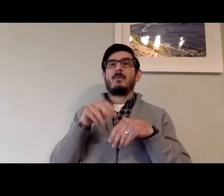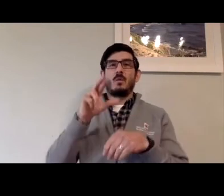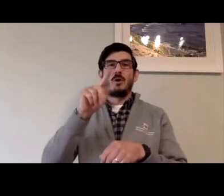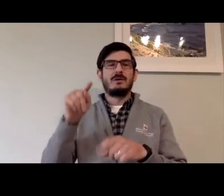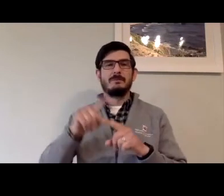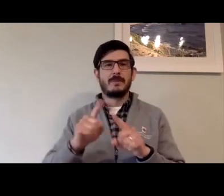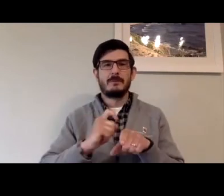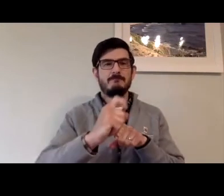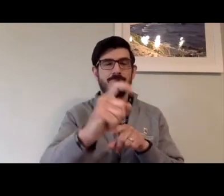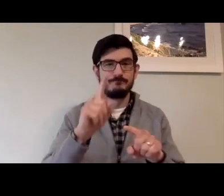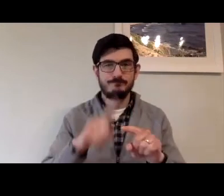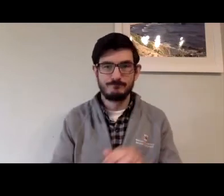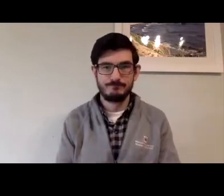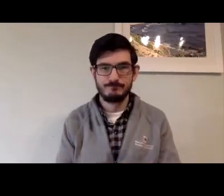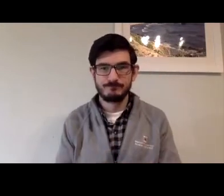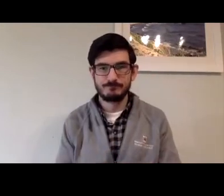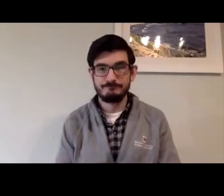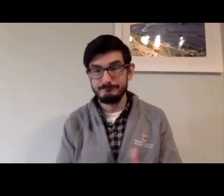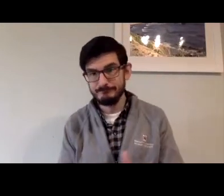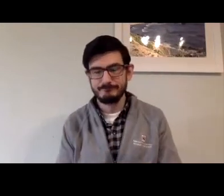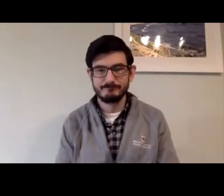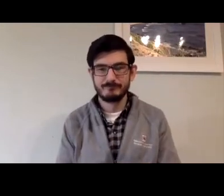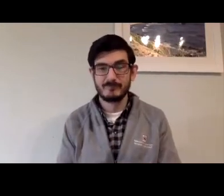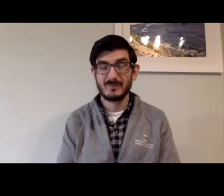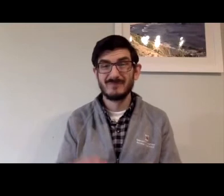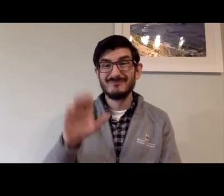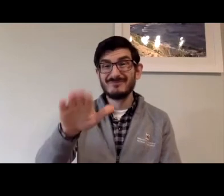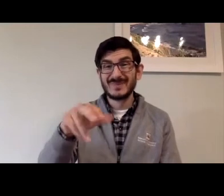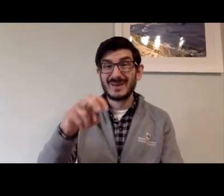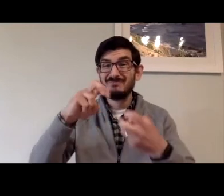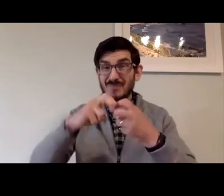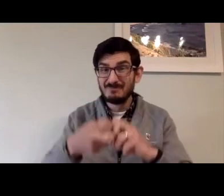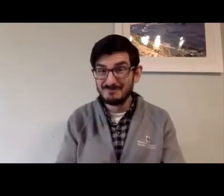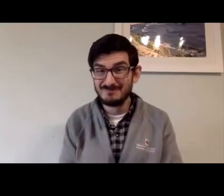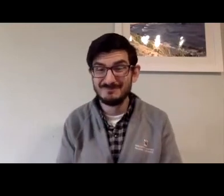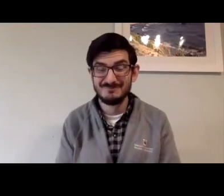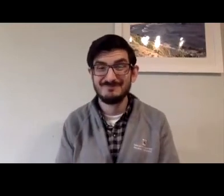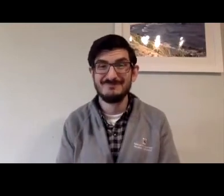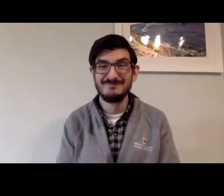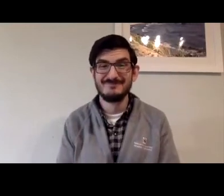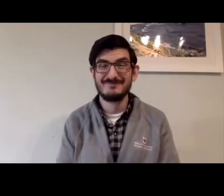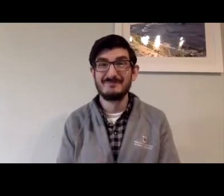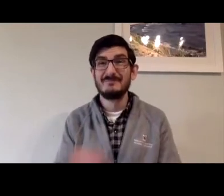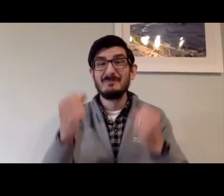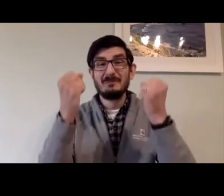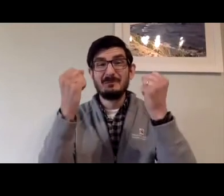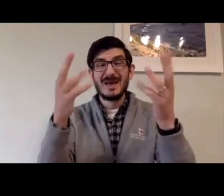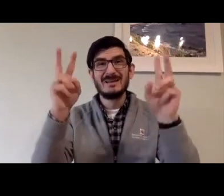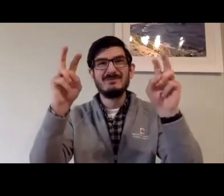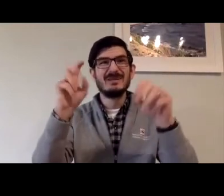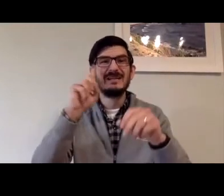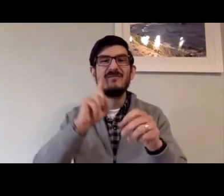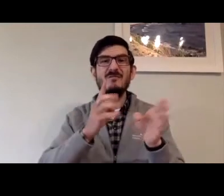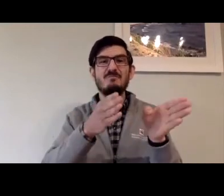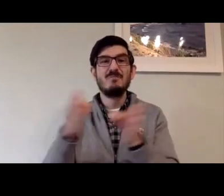So there are lots of people who are used to that. So you can take an RTT call because you're IP-based, but you cannot initiate one because that